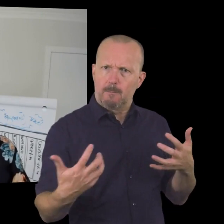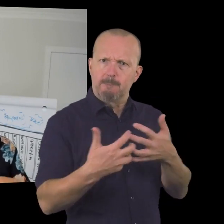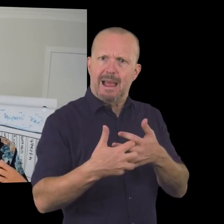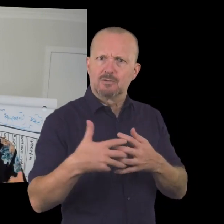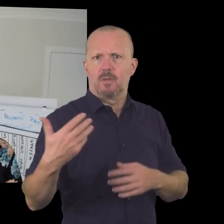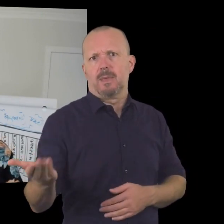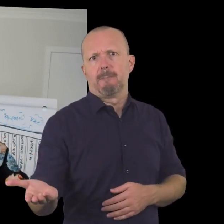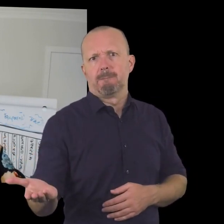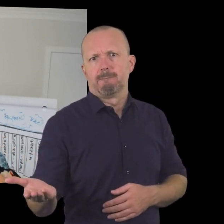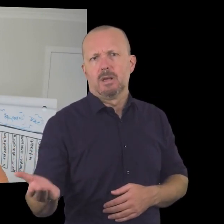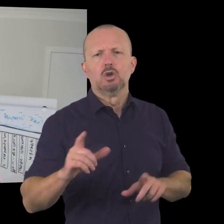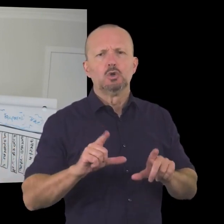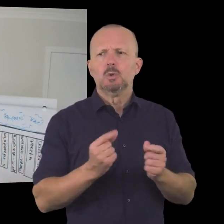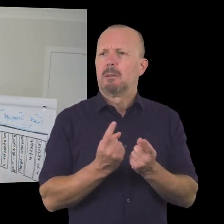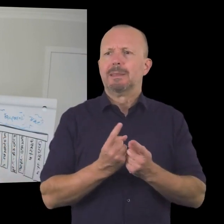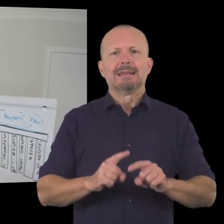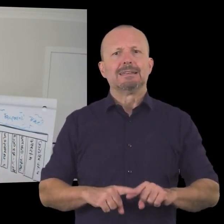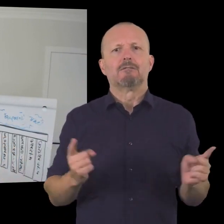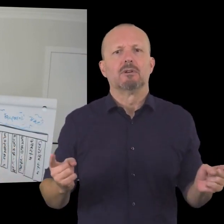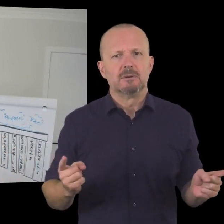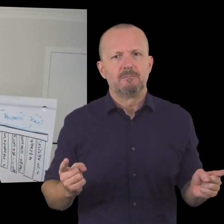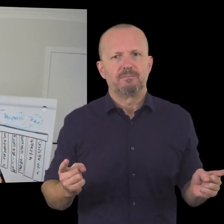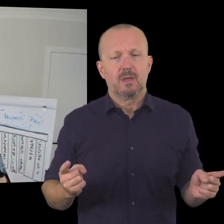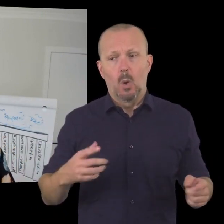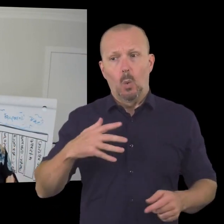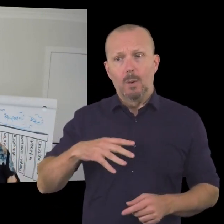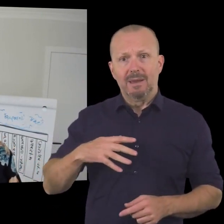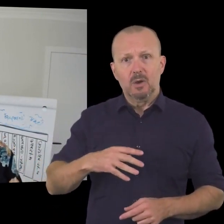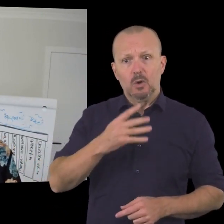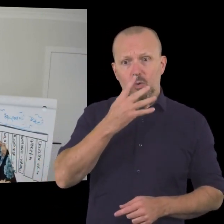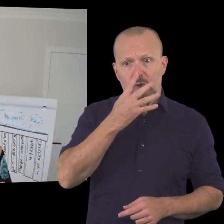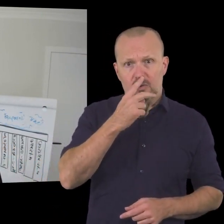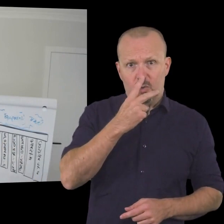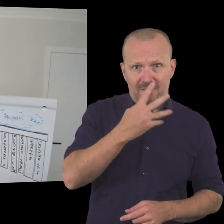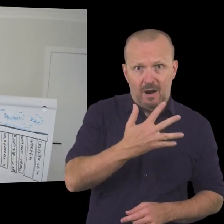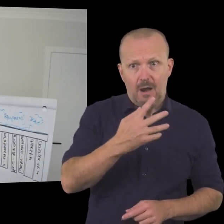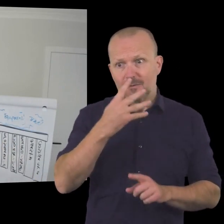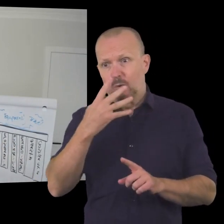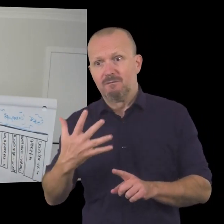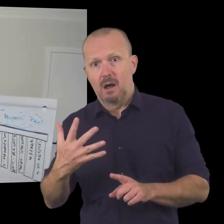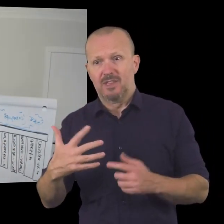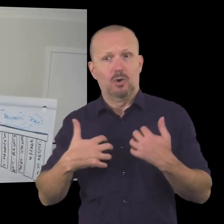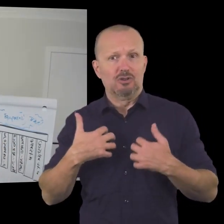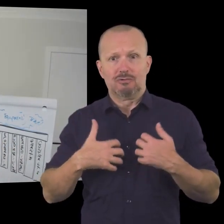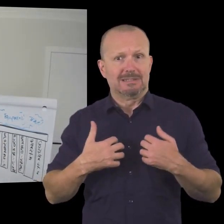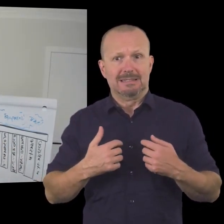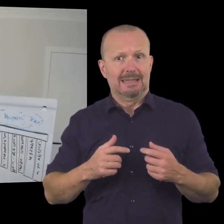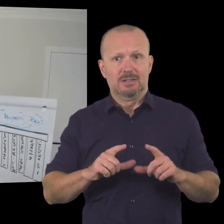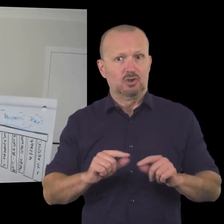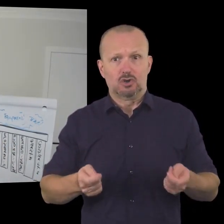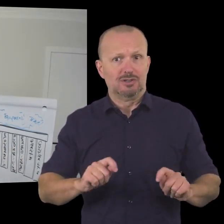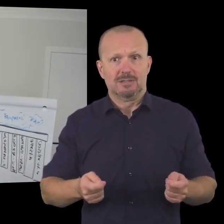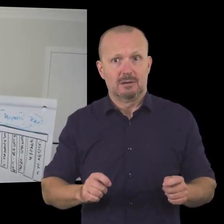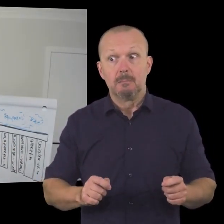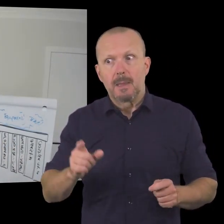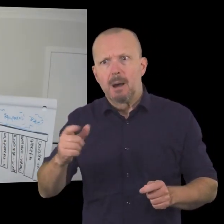is around how you can do things that are really different so it's not the sausage sizzle uh it's a day at the races uh using moon